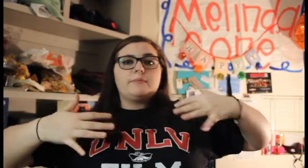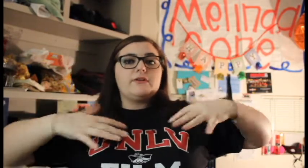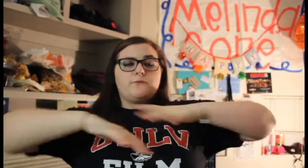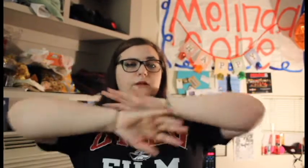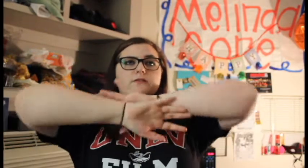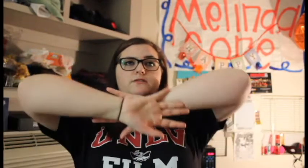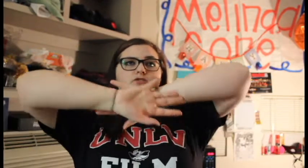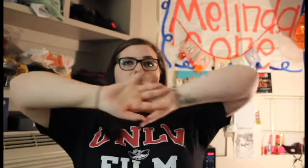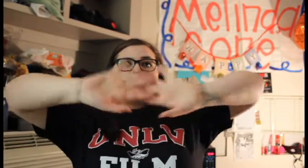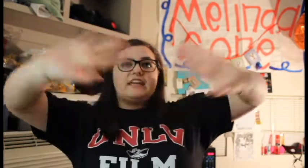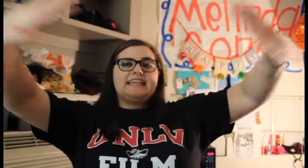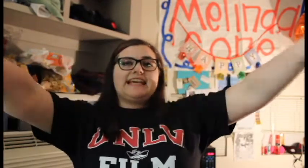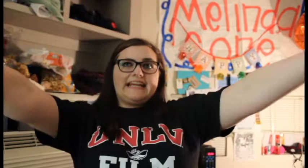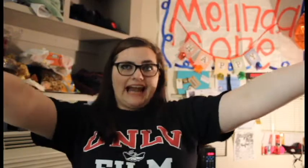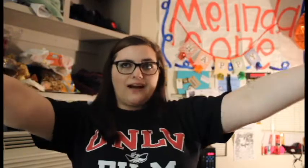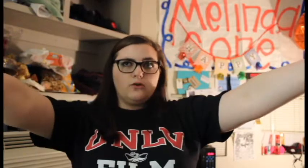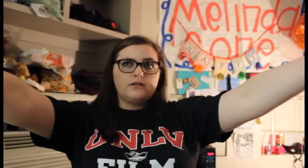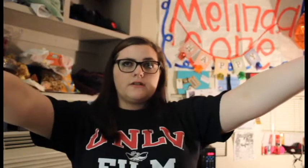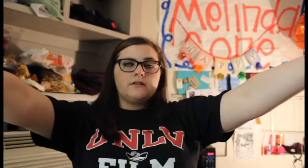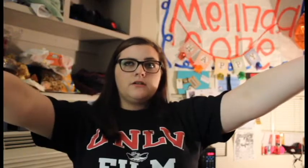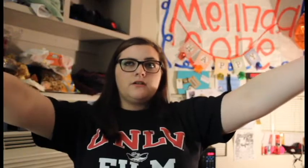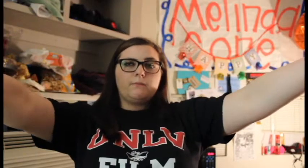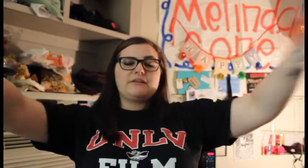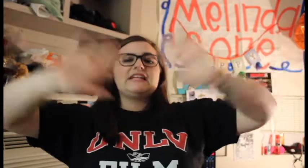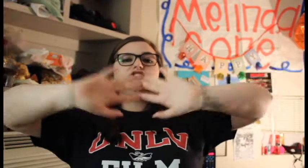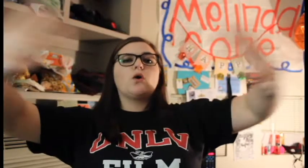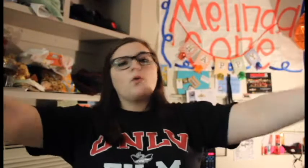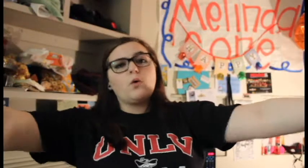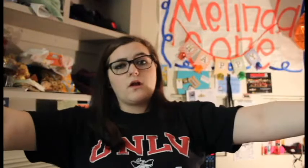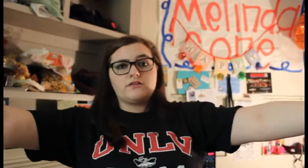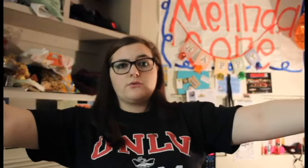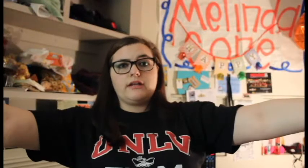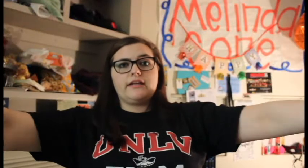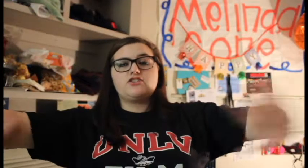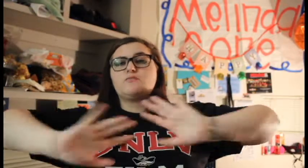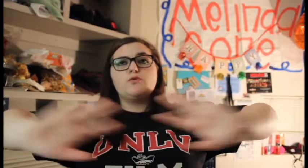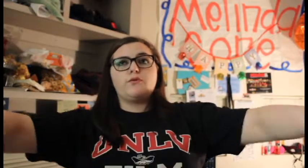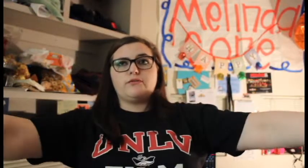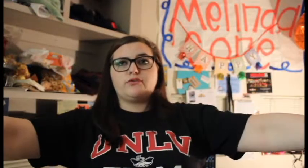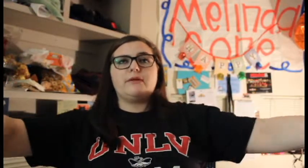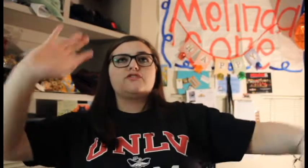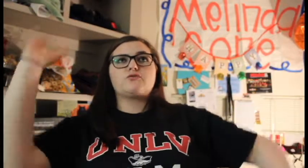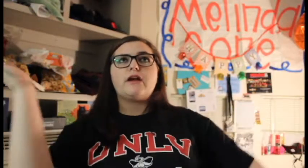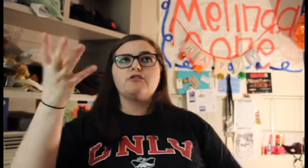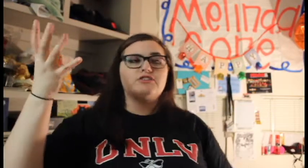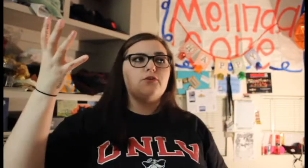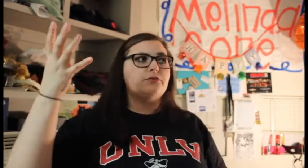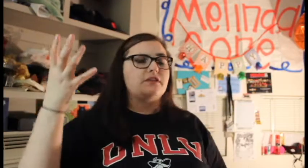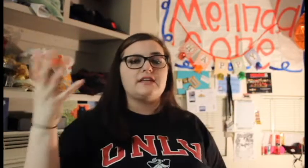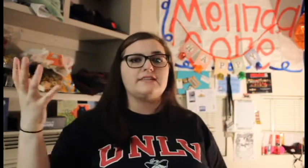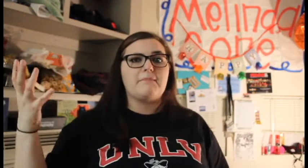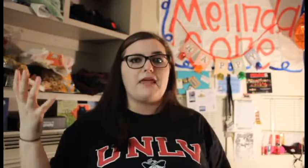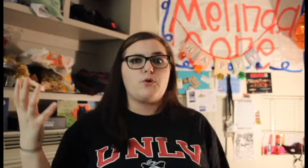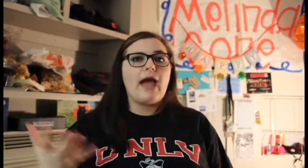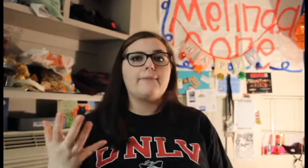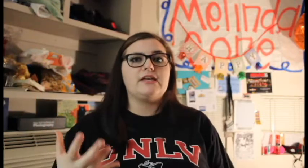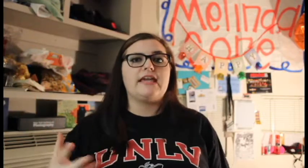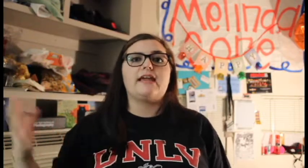up in your feels just to like get it out but then don't hold on to it like just move on from it. Surround yourself with the things that make you happy again.